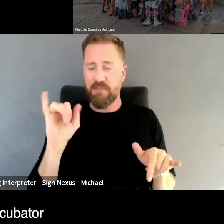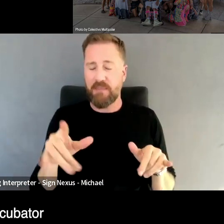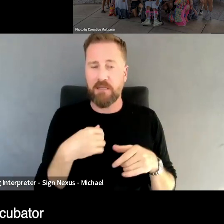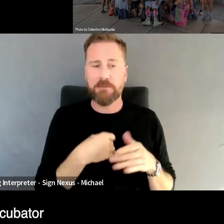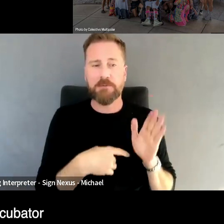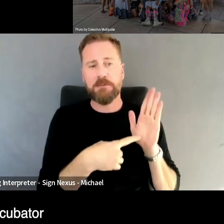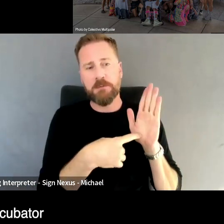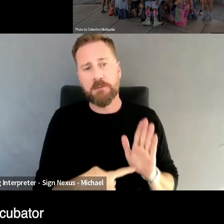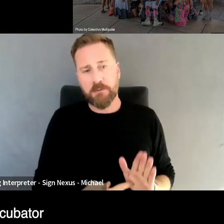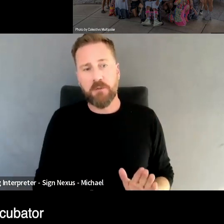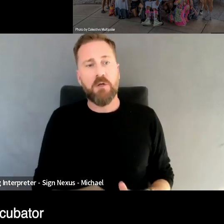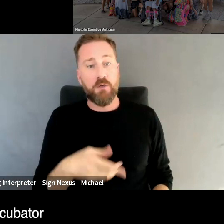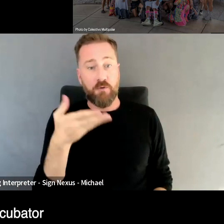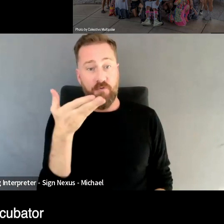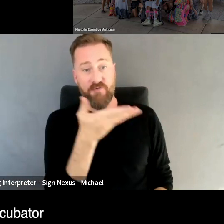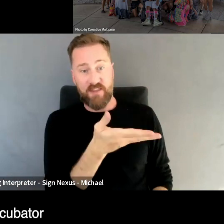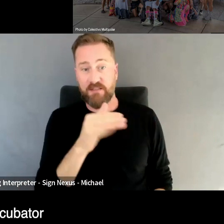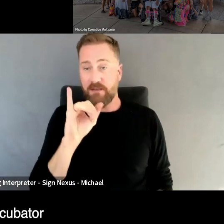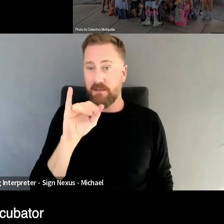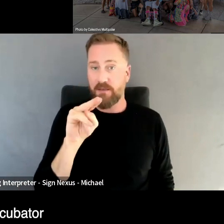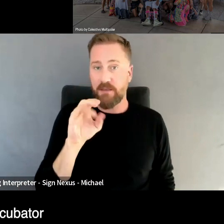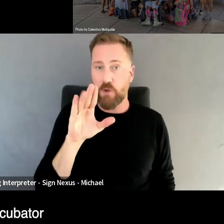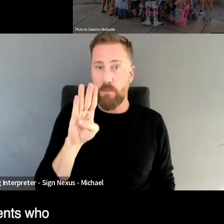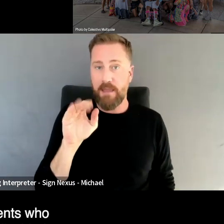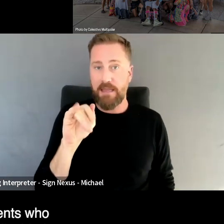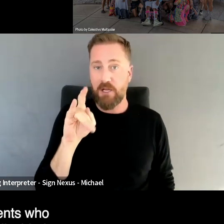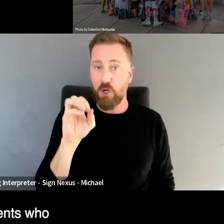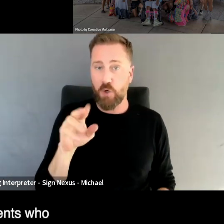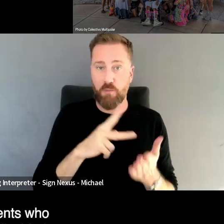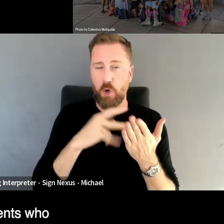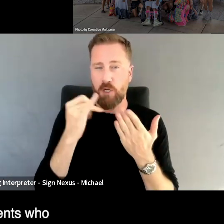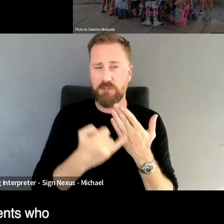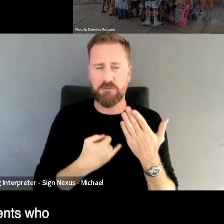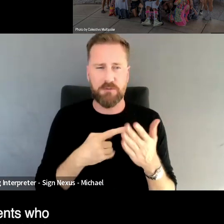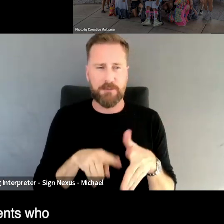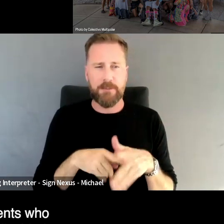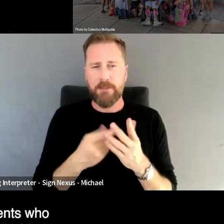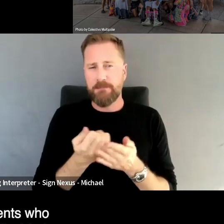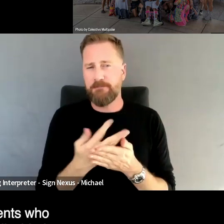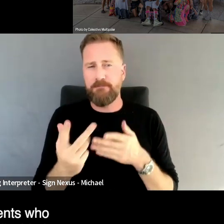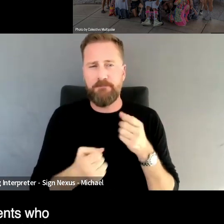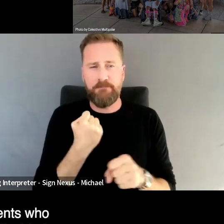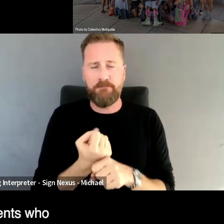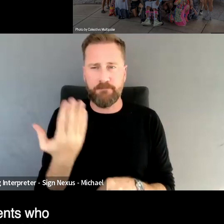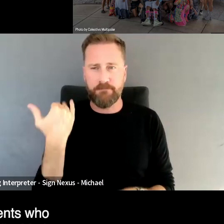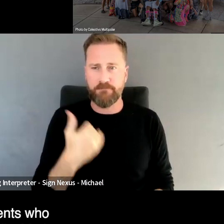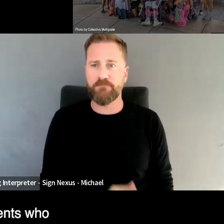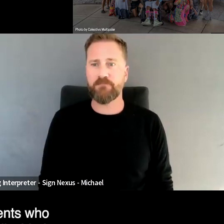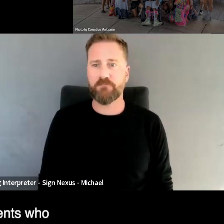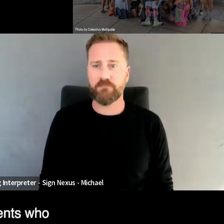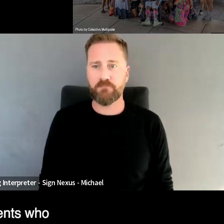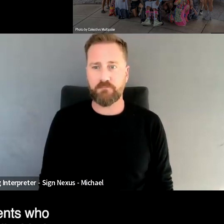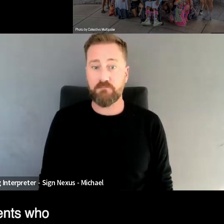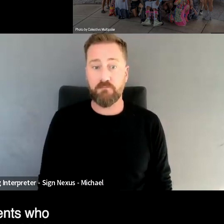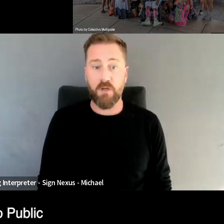started an incubator project two years ago, where I had students who were queer